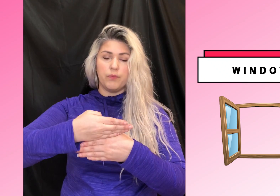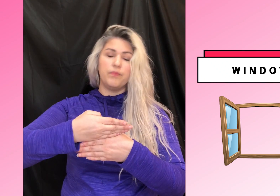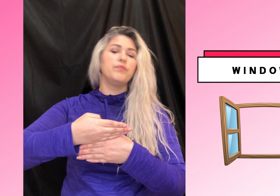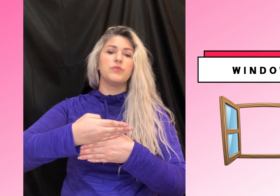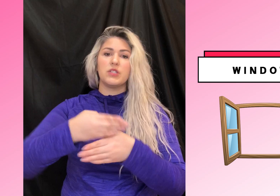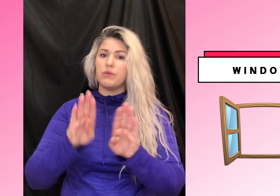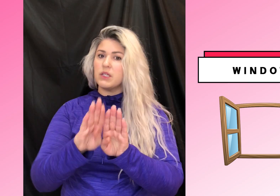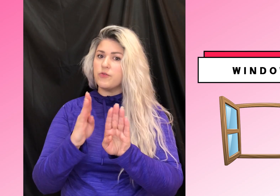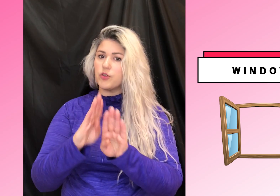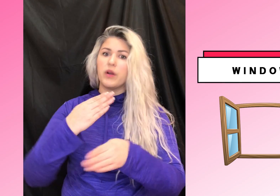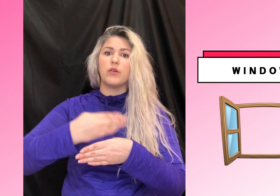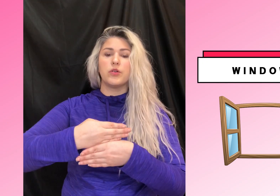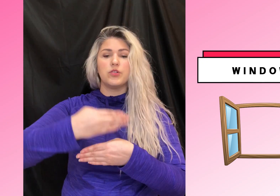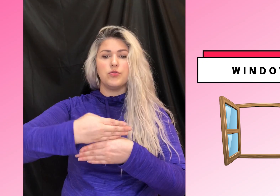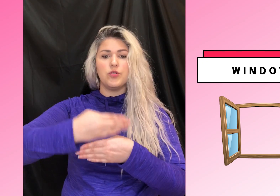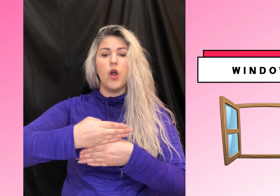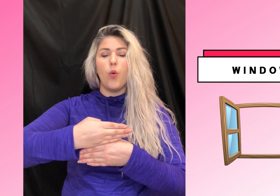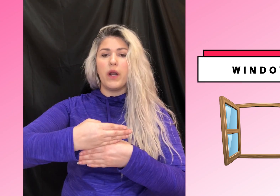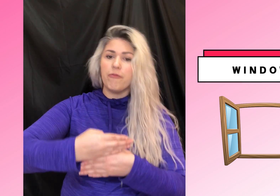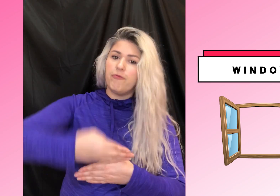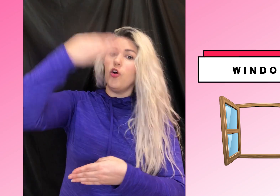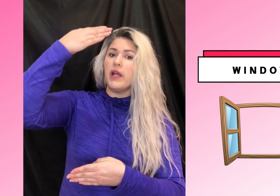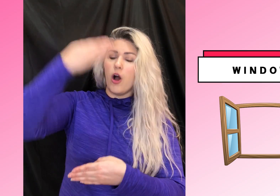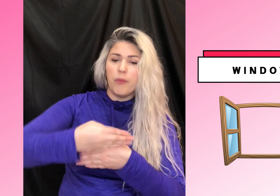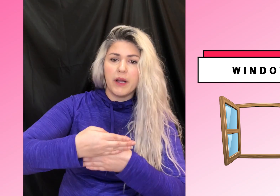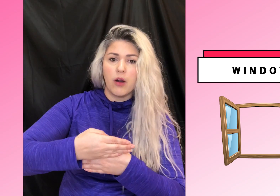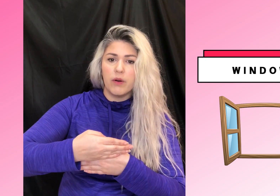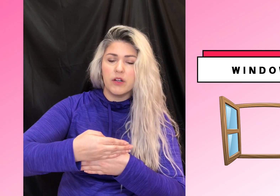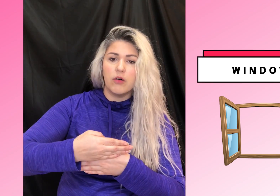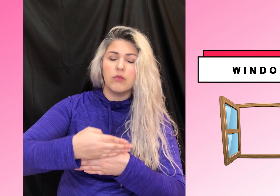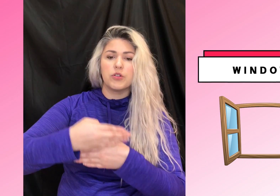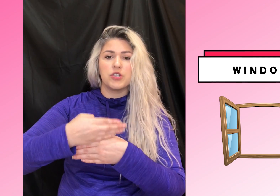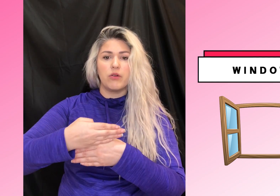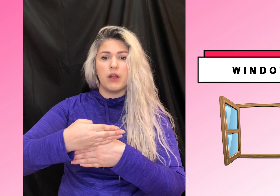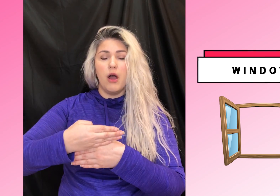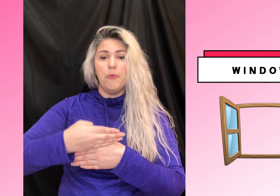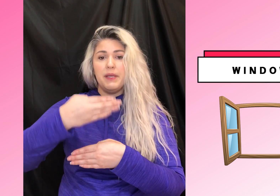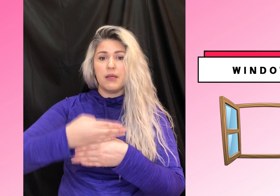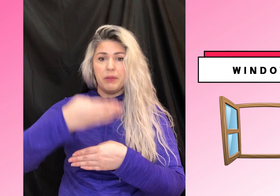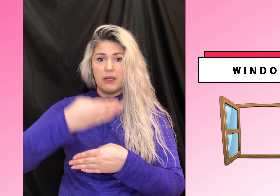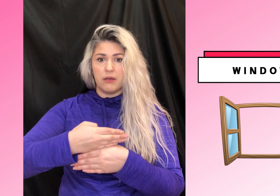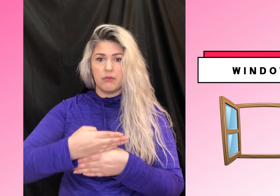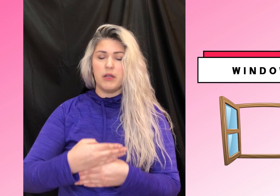Boom. Just like we did for door here. We're doing doo-doo. We're not fully opening our window. We're just going peak, peak, right?